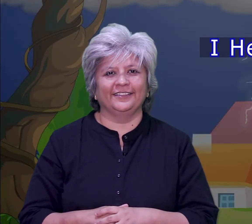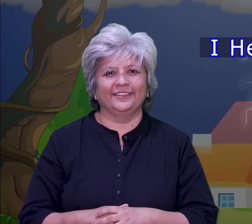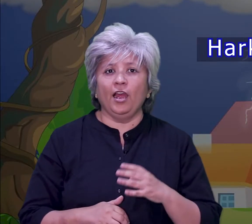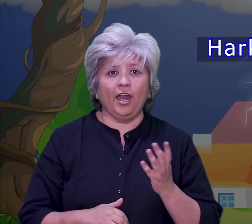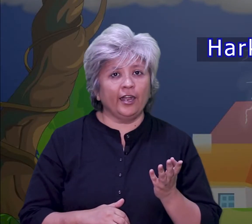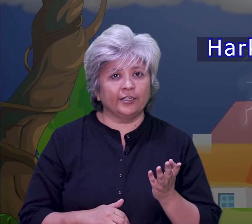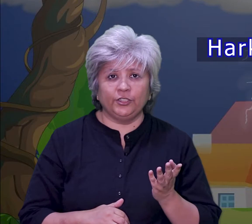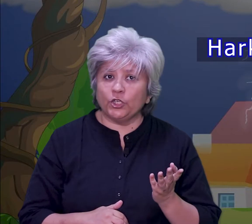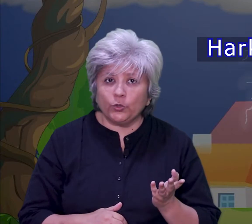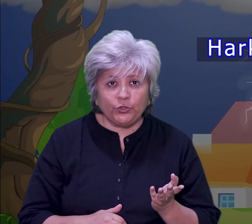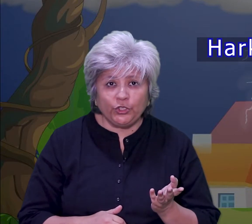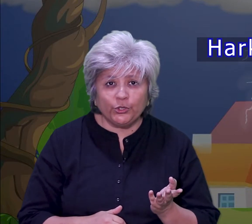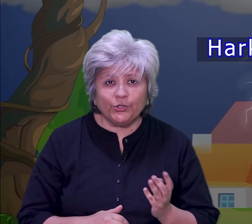Hark, don't you?